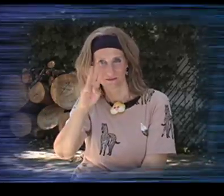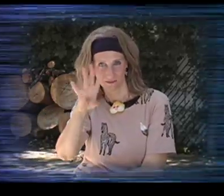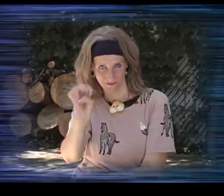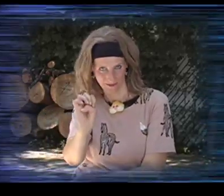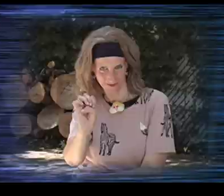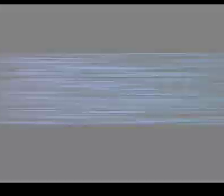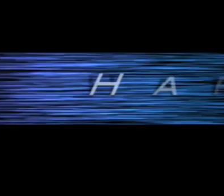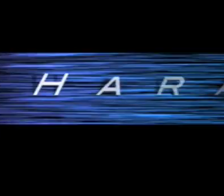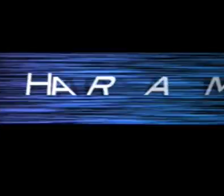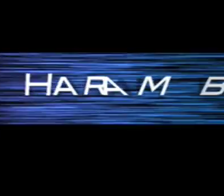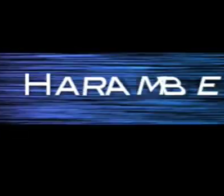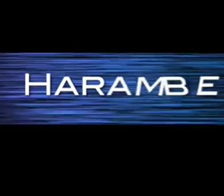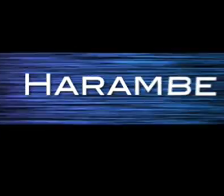Harambe. Harambe.